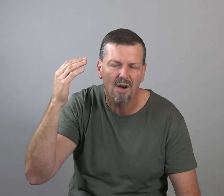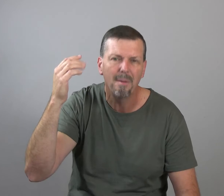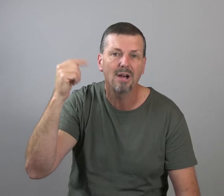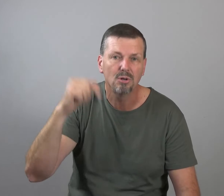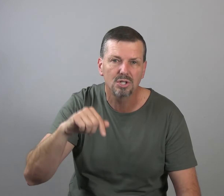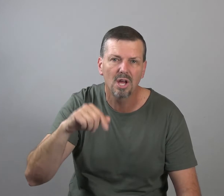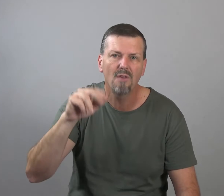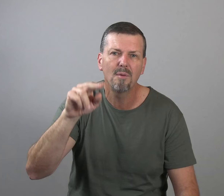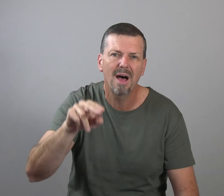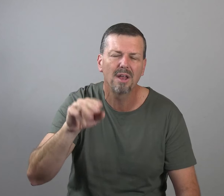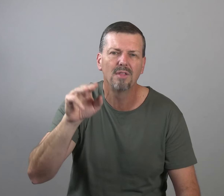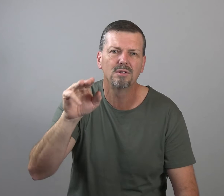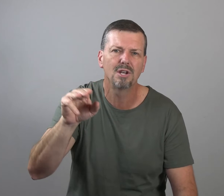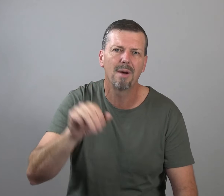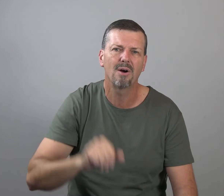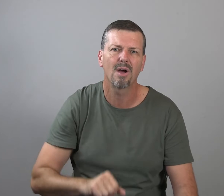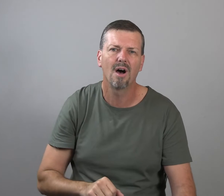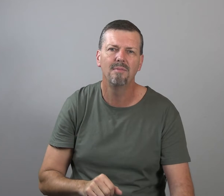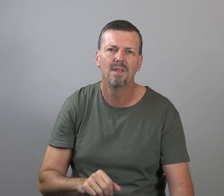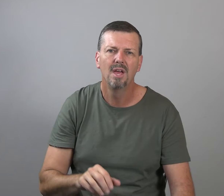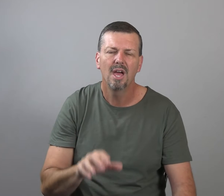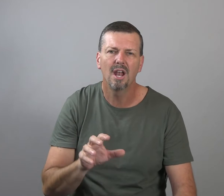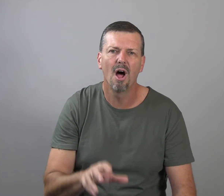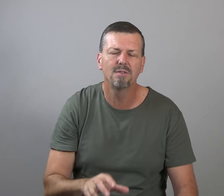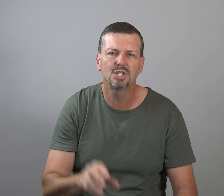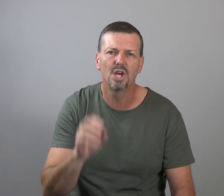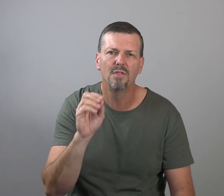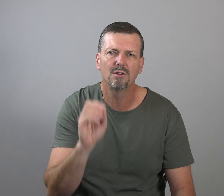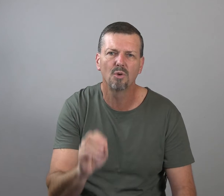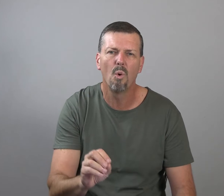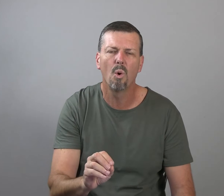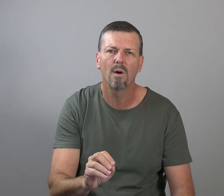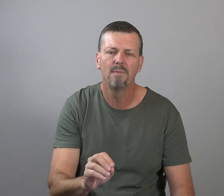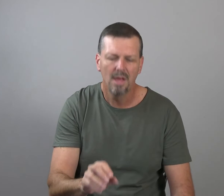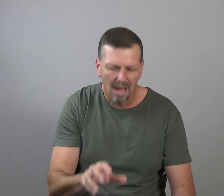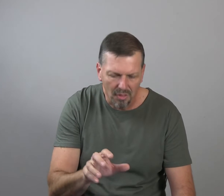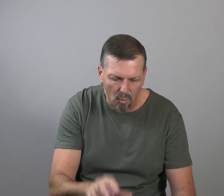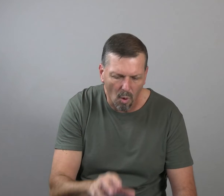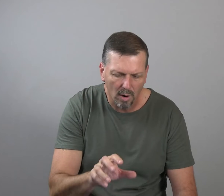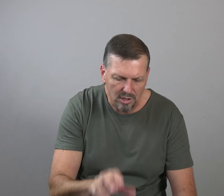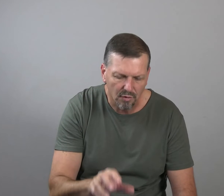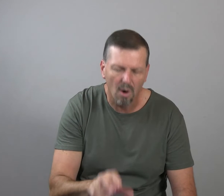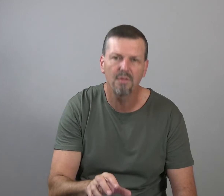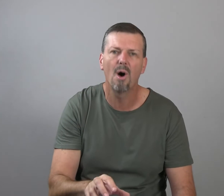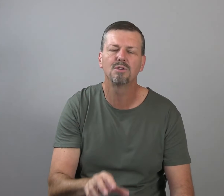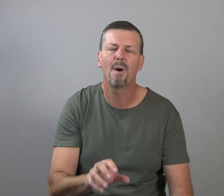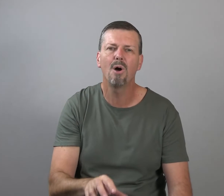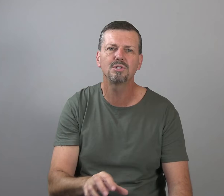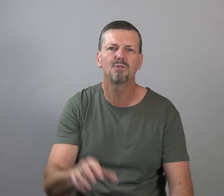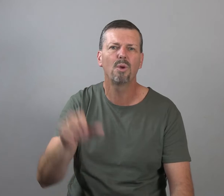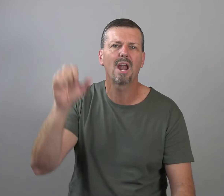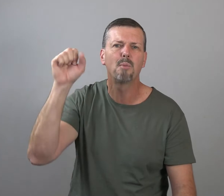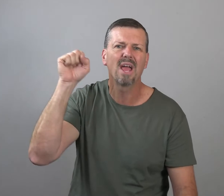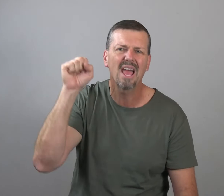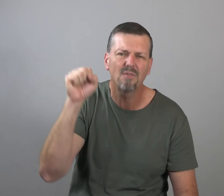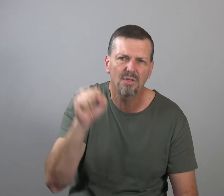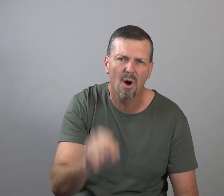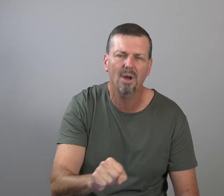about yourself, about others, and about God. And all of a sudden, there's a war. And the war is for our thoughts. Paul says we've got to bring every thought